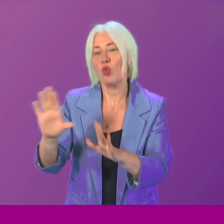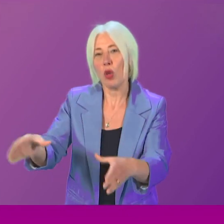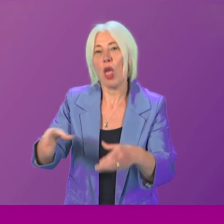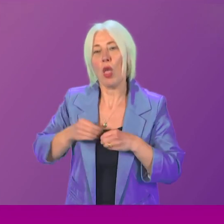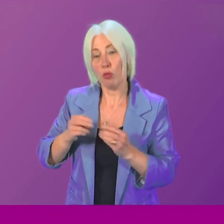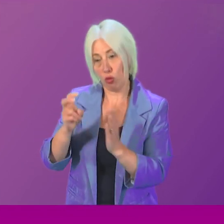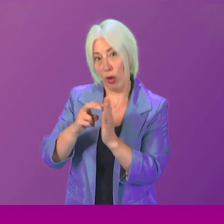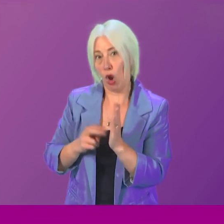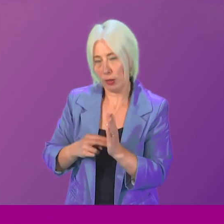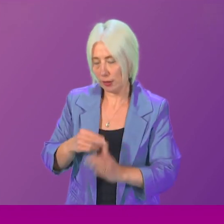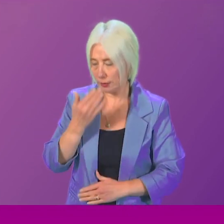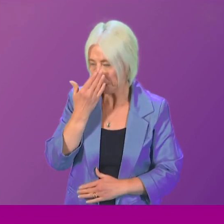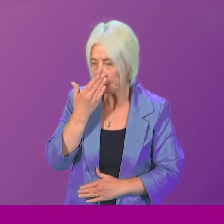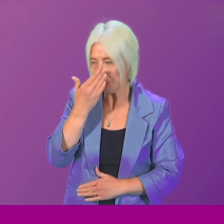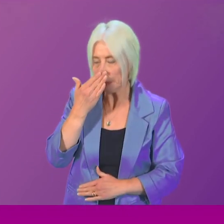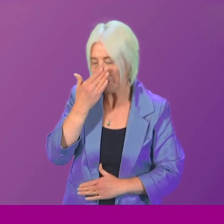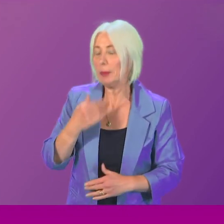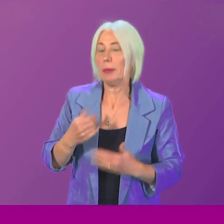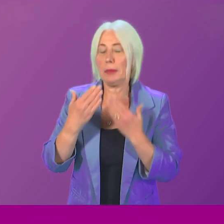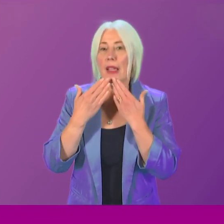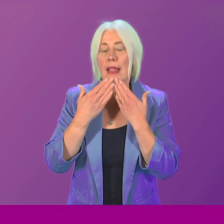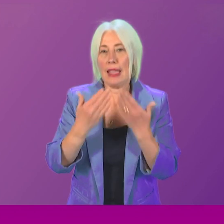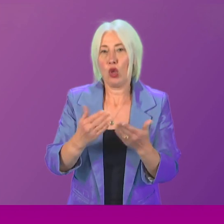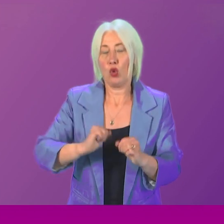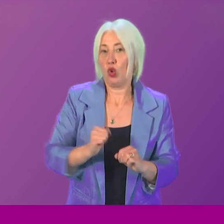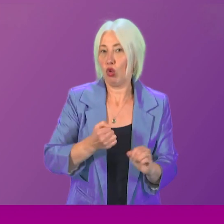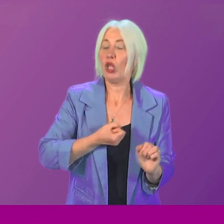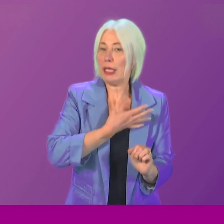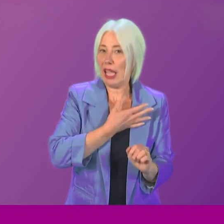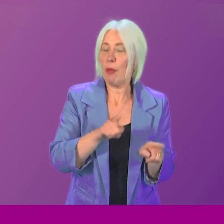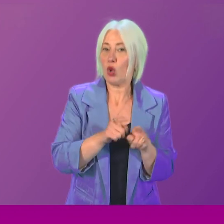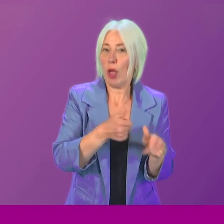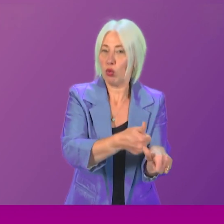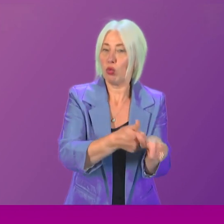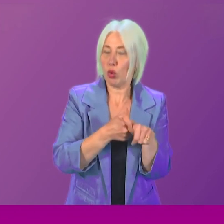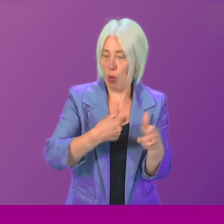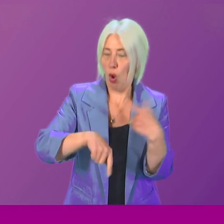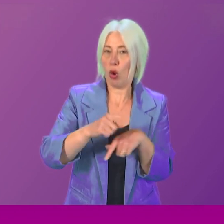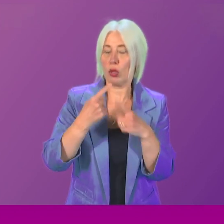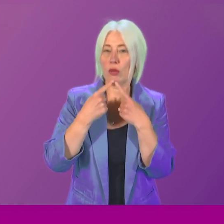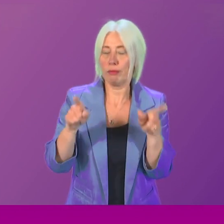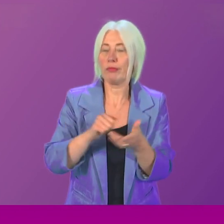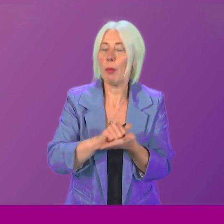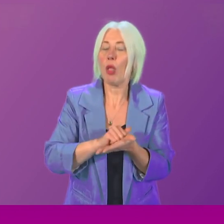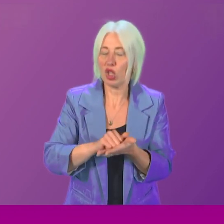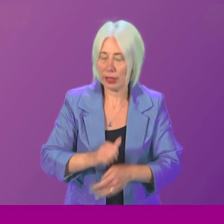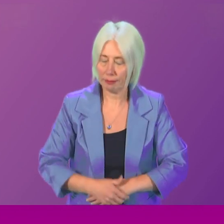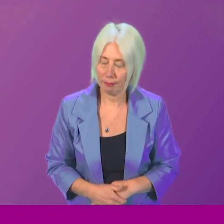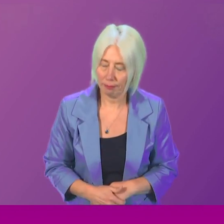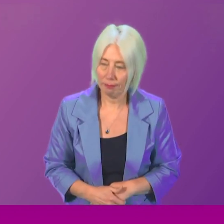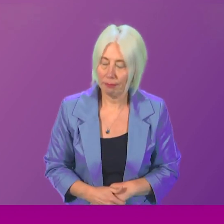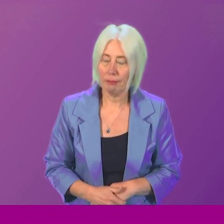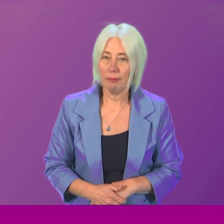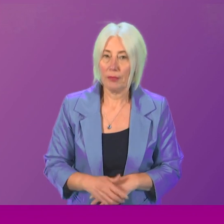Bailey for a question and can I thank the Scottish Labour Party for associating themselves with today's apology. There are members